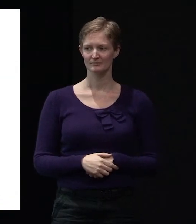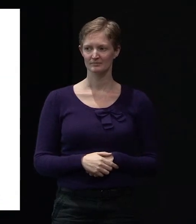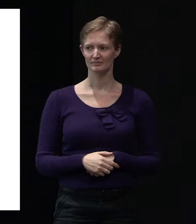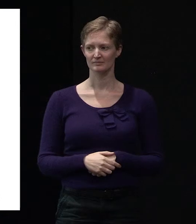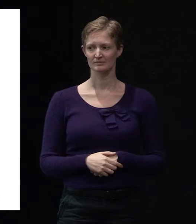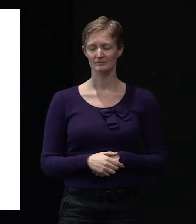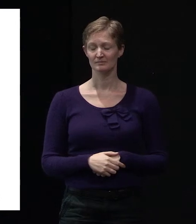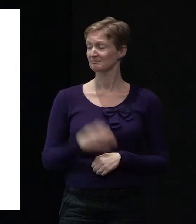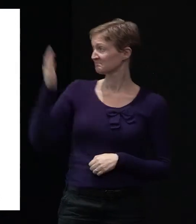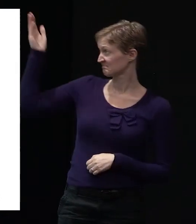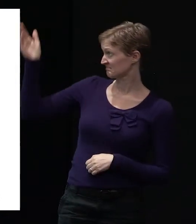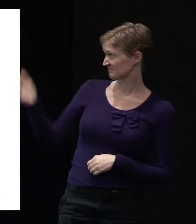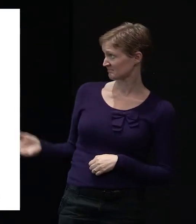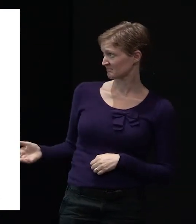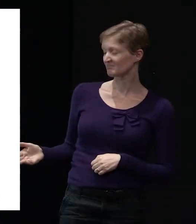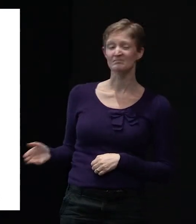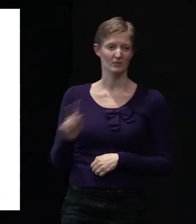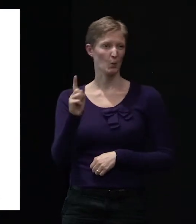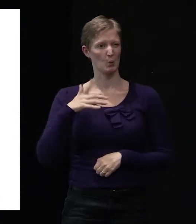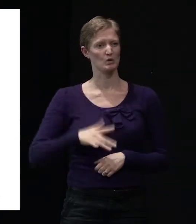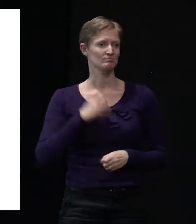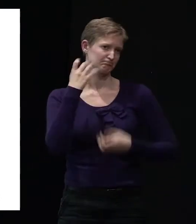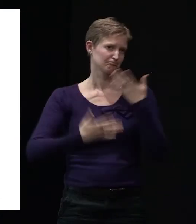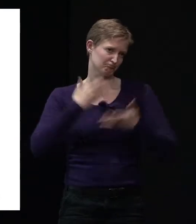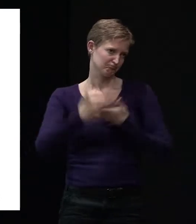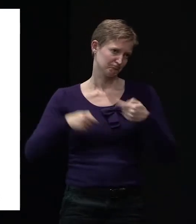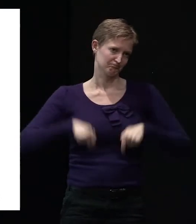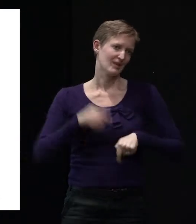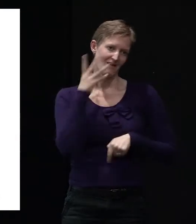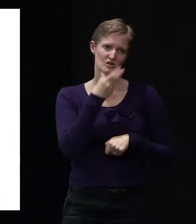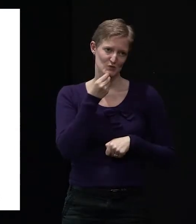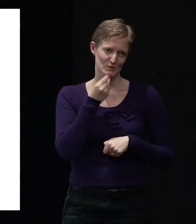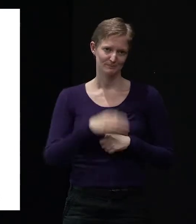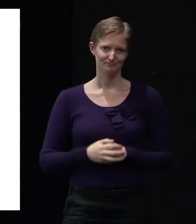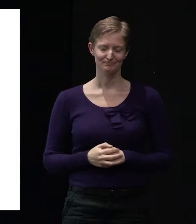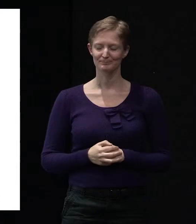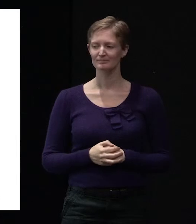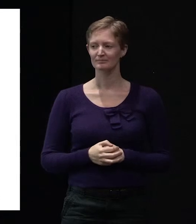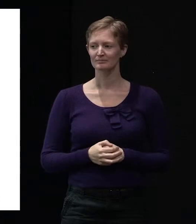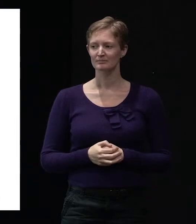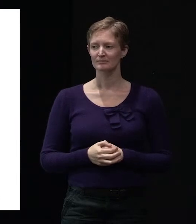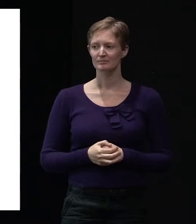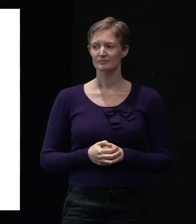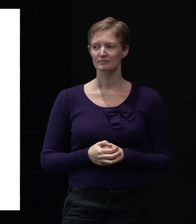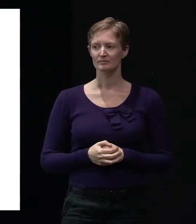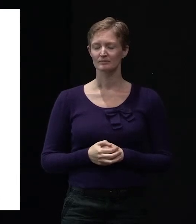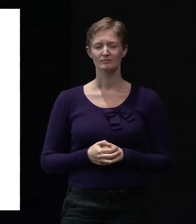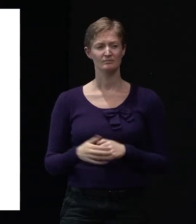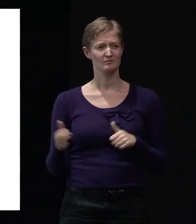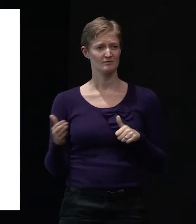These are the things which I want to talk to you about this afternoon. First of all, just a very brief